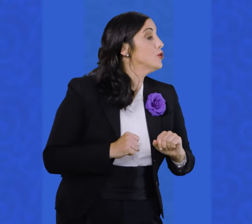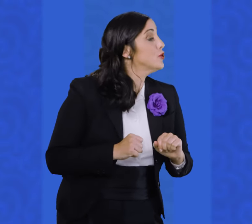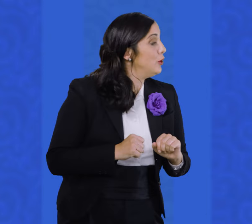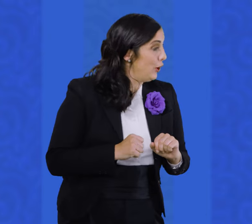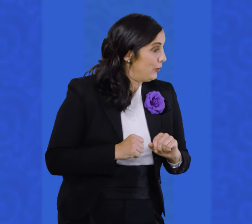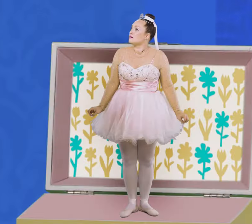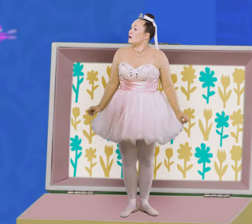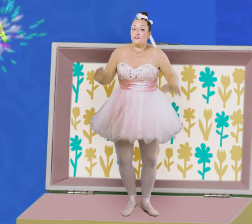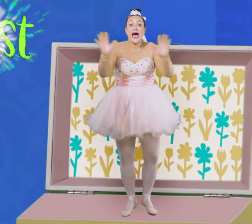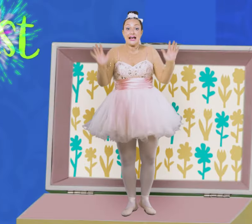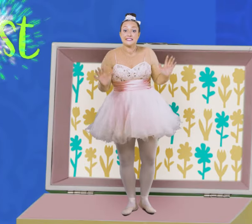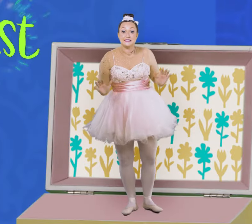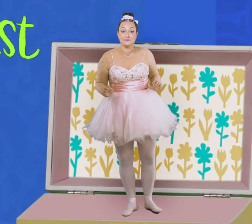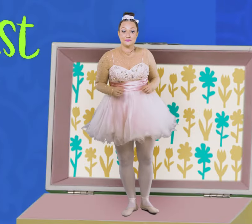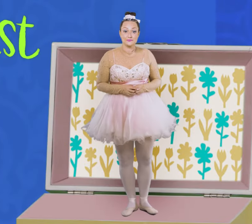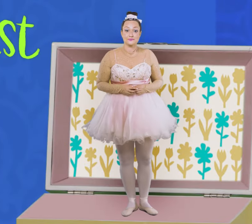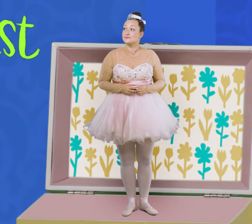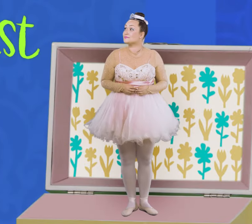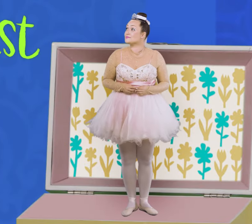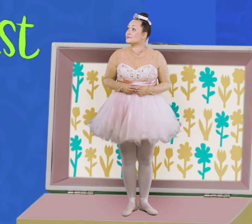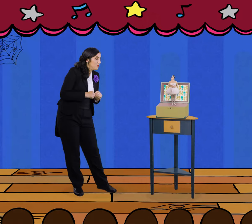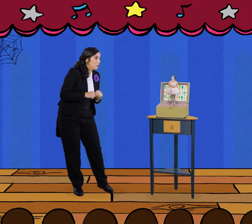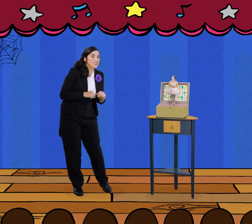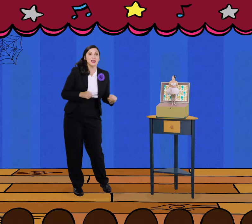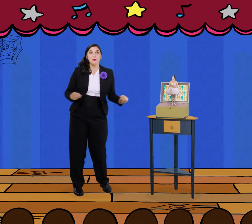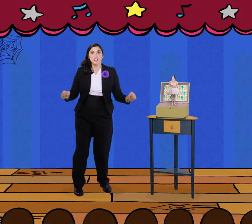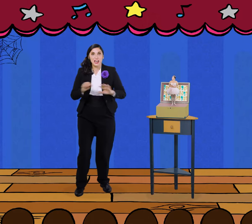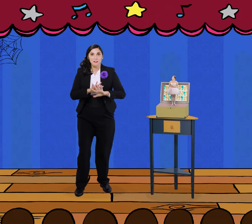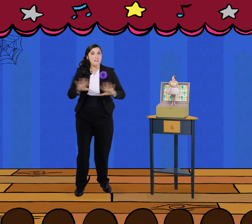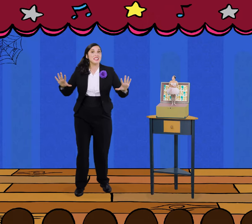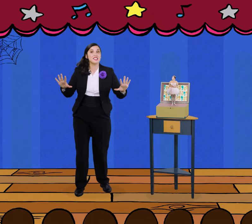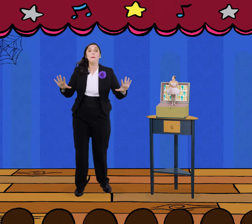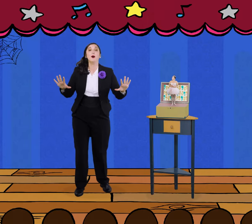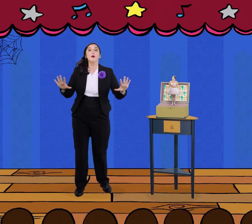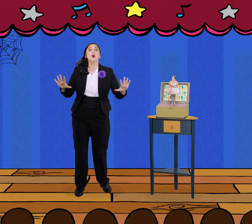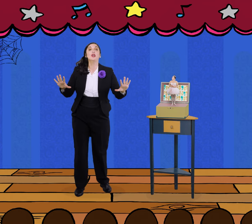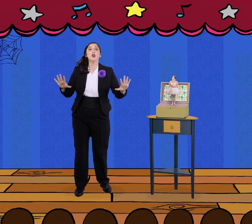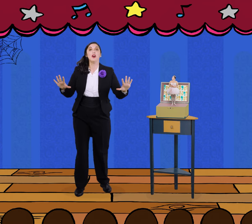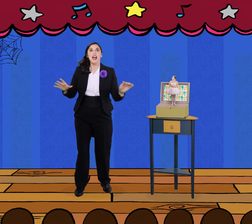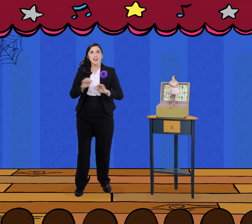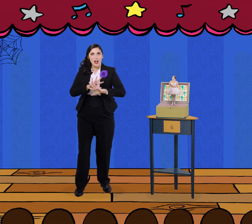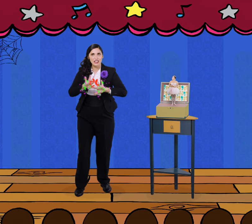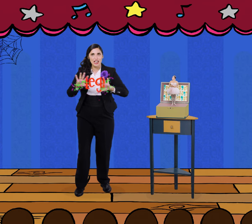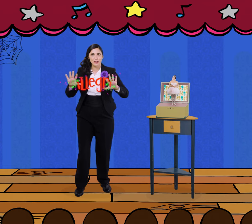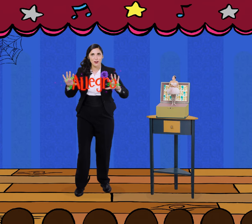slow? Fast! That's right! When we sing music at a fast tempo, we call that allegro